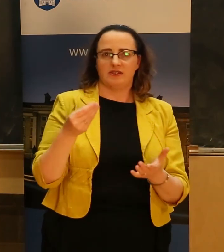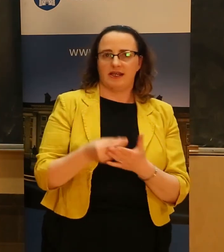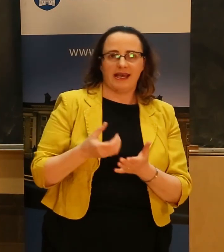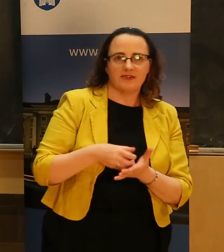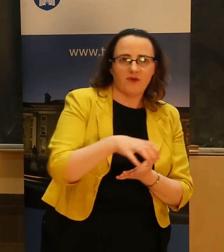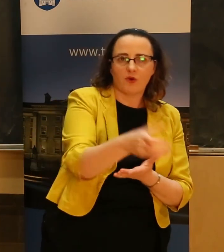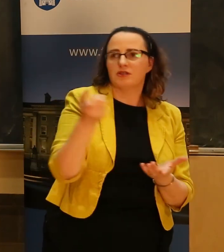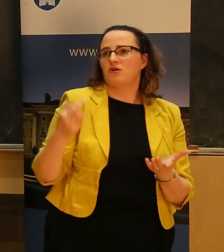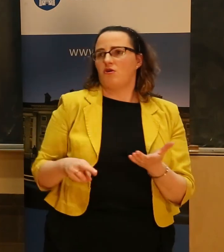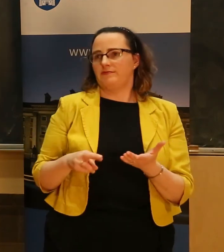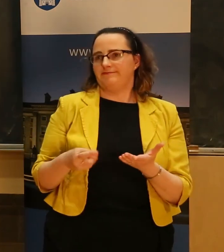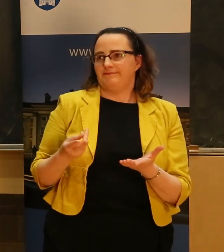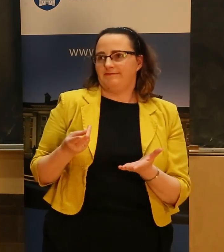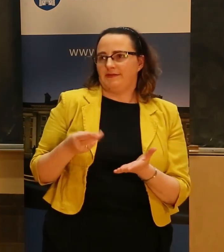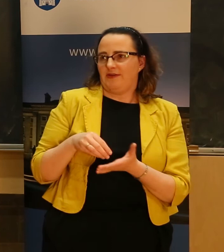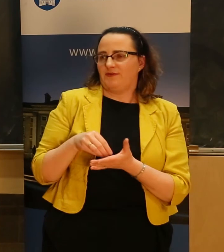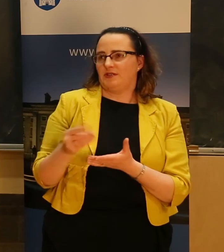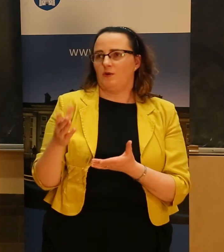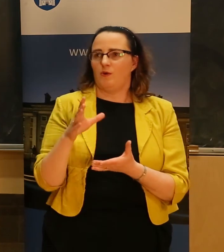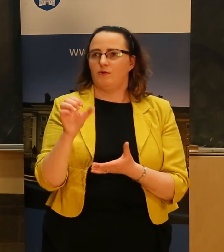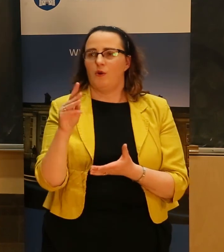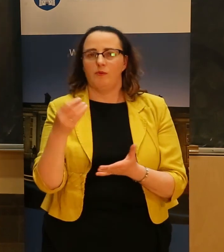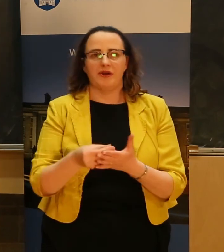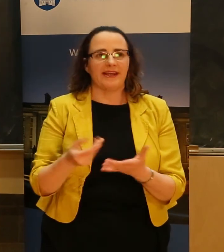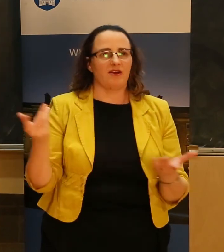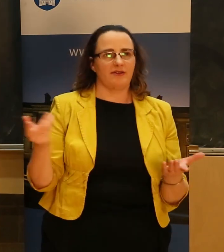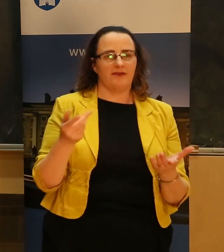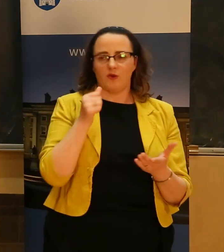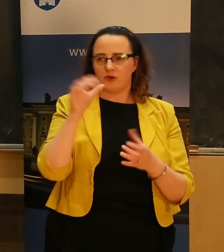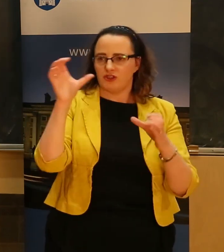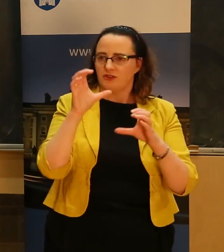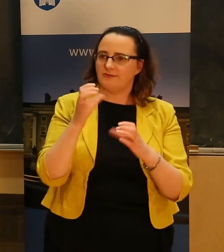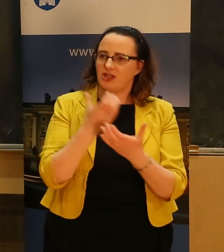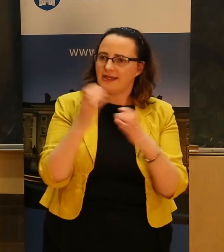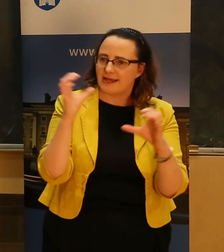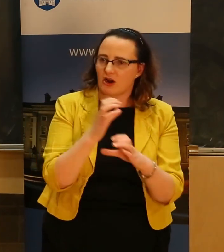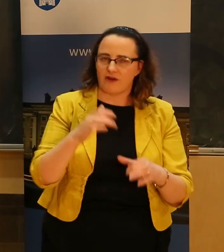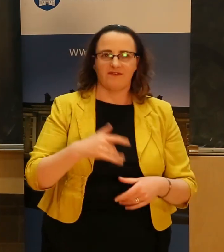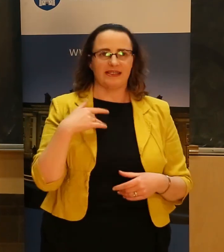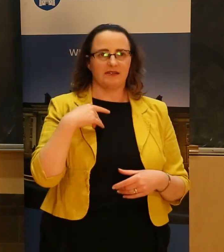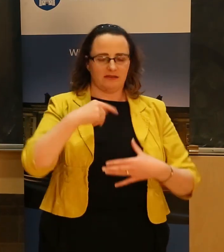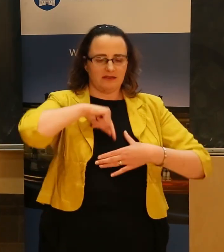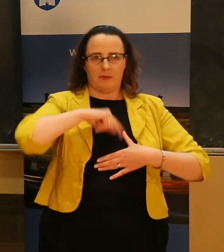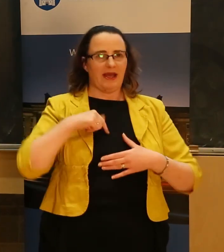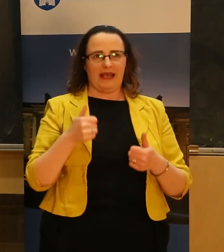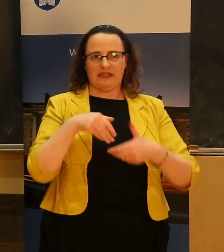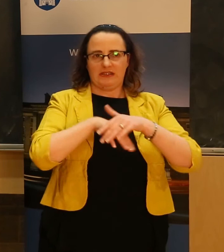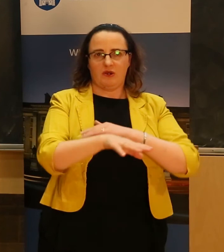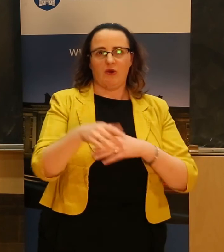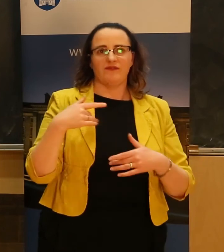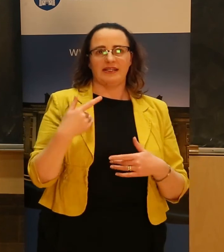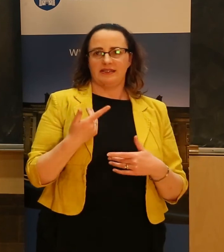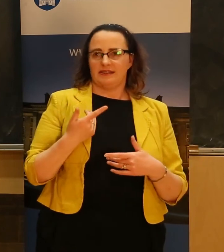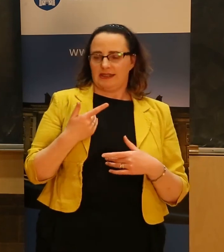childcare bills. For others it's the belief that they themselves hold that they can't come in. And for others it's the fear that they will be kept out,